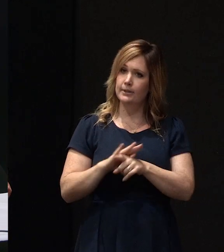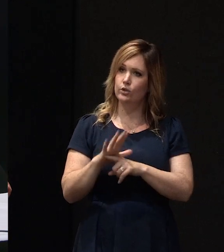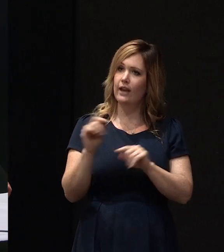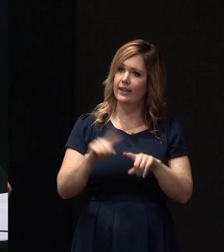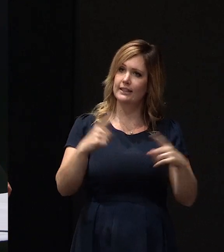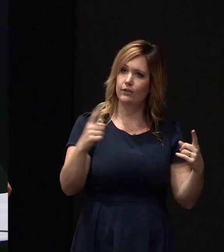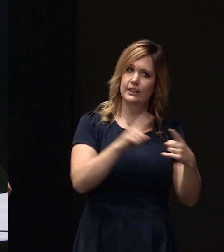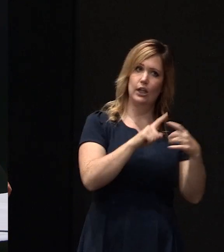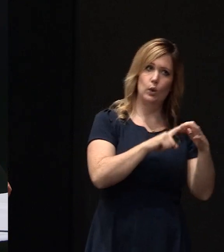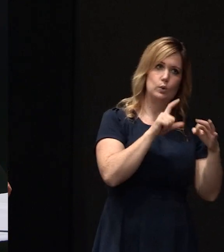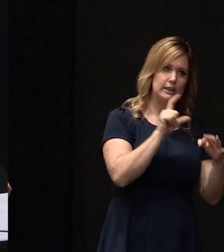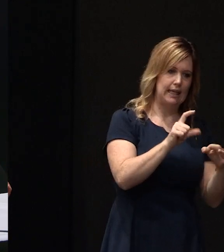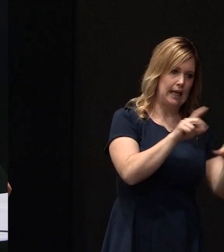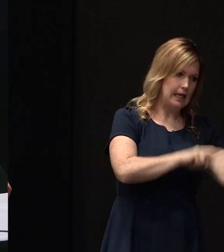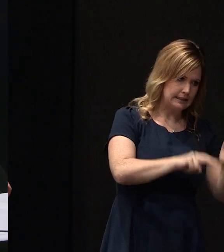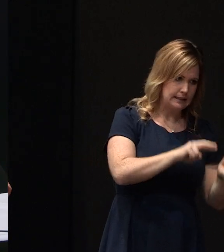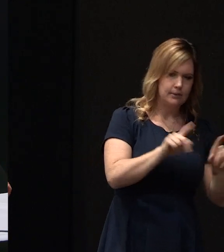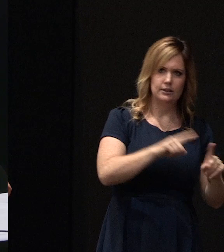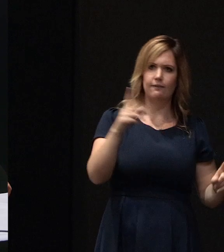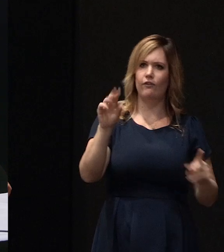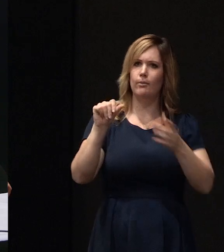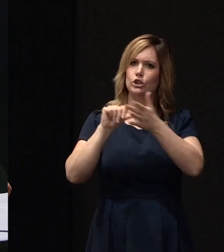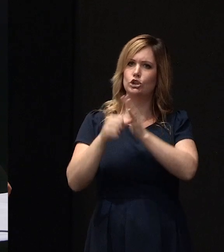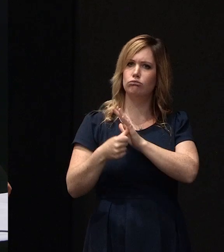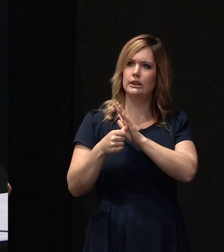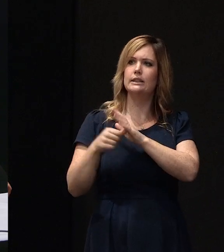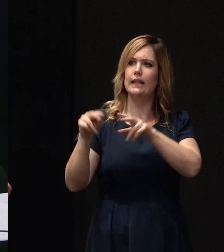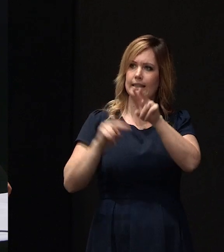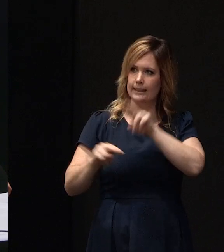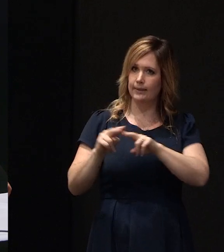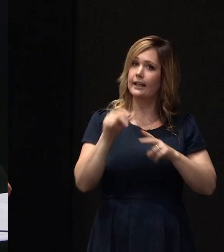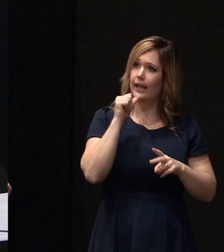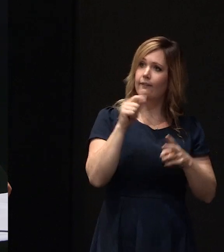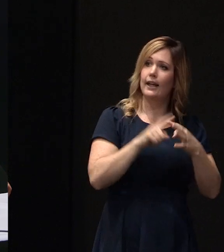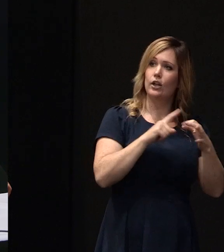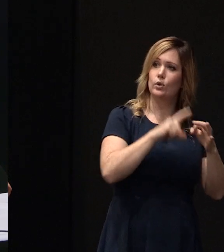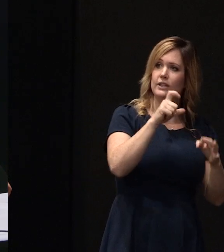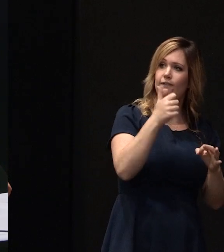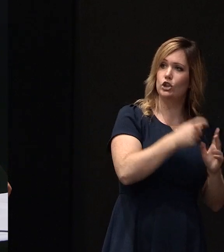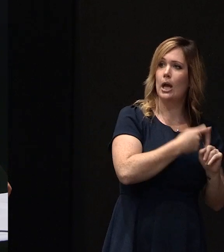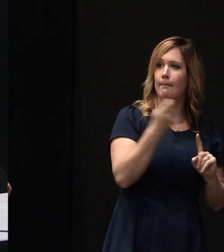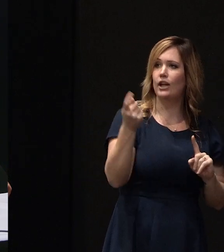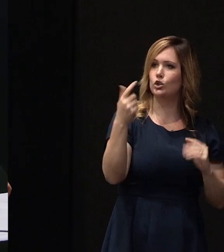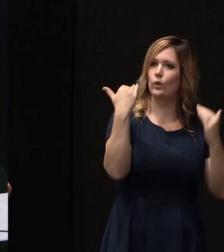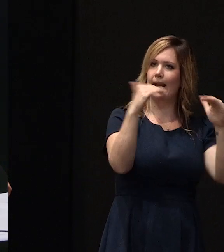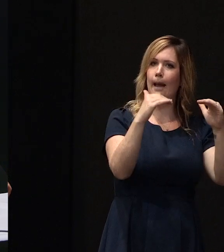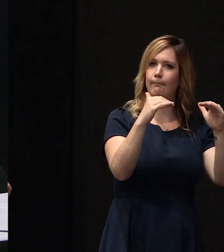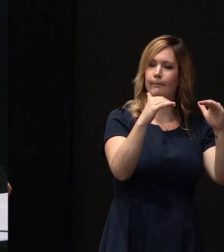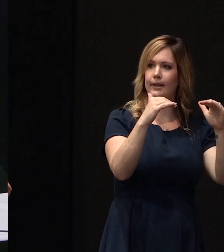between an UQC assessment and a insurer assessment. But if UQC have paid you a cap, then it's clearly